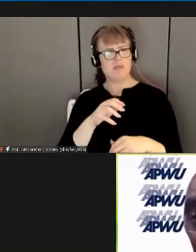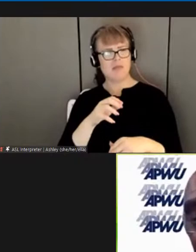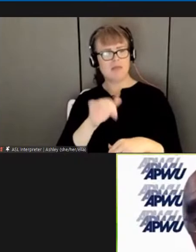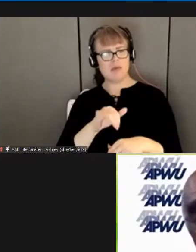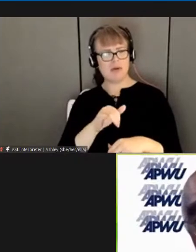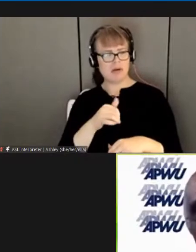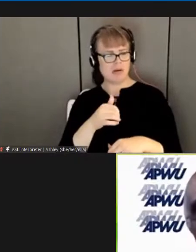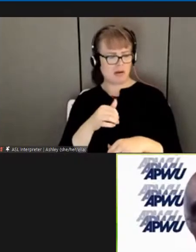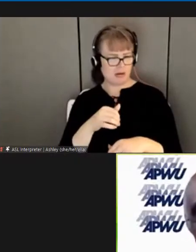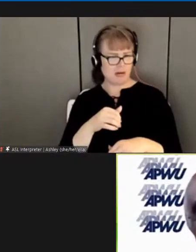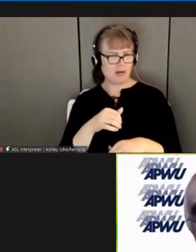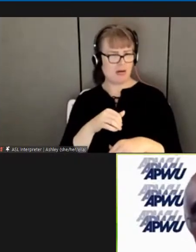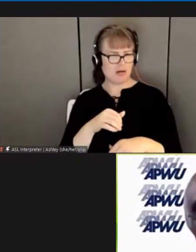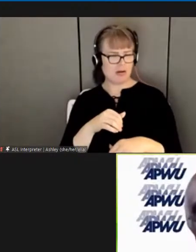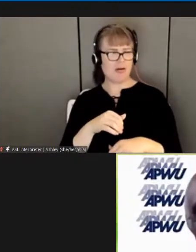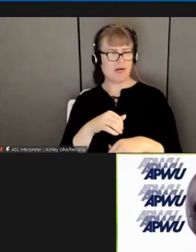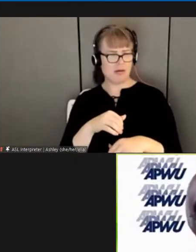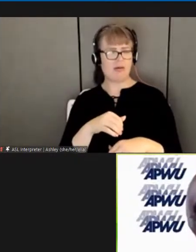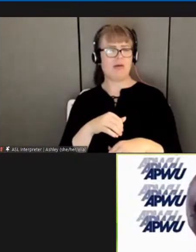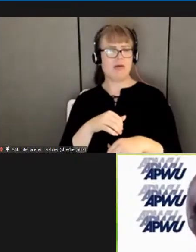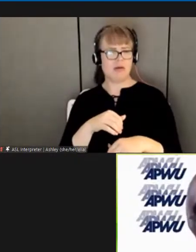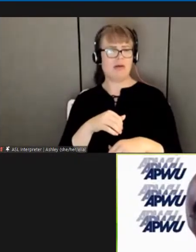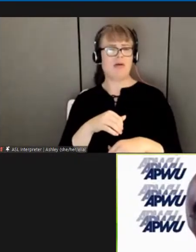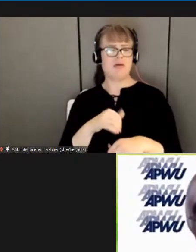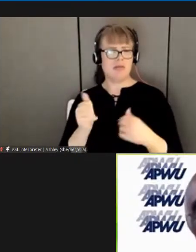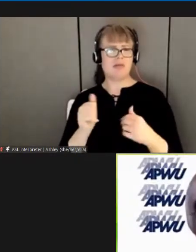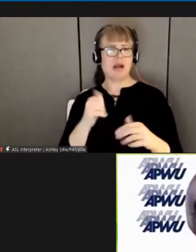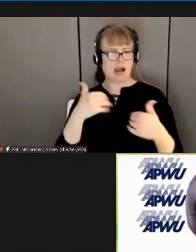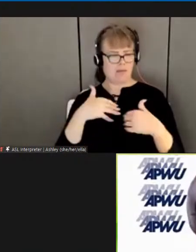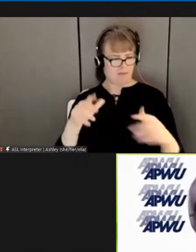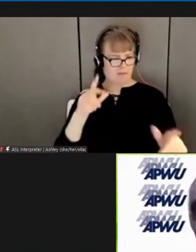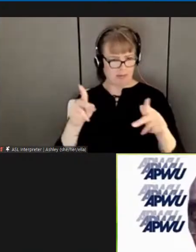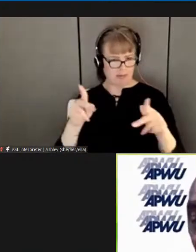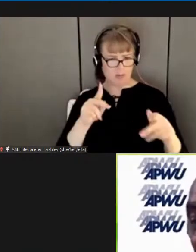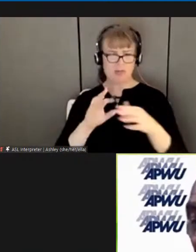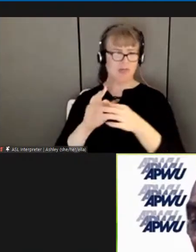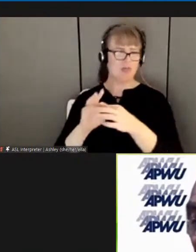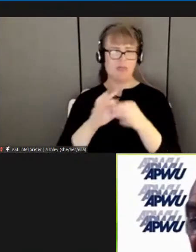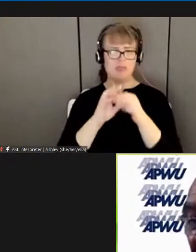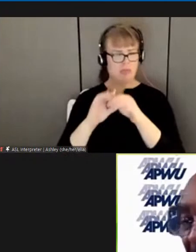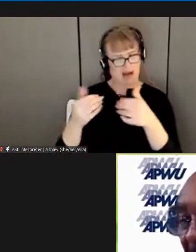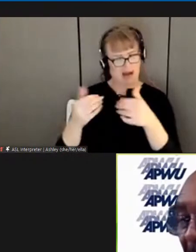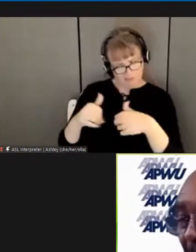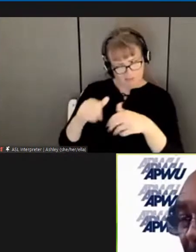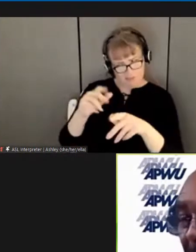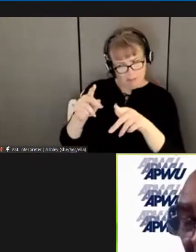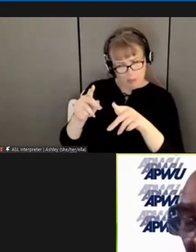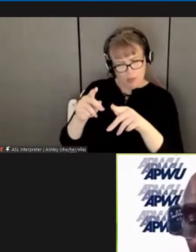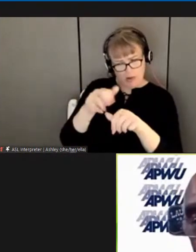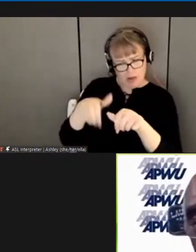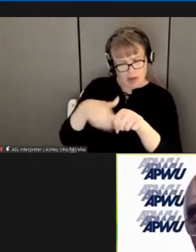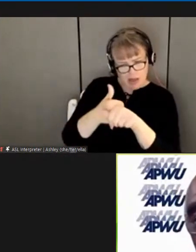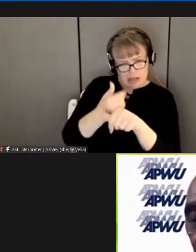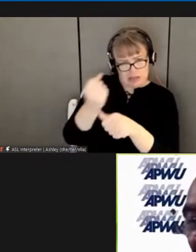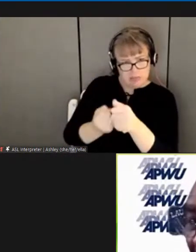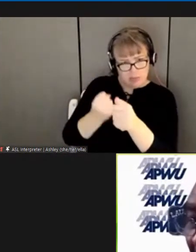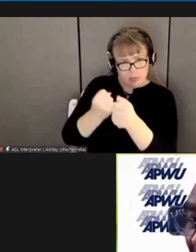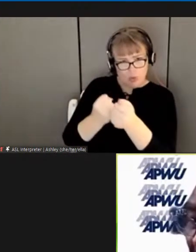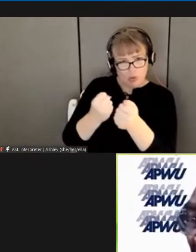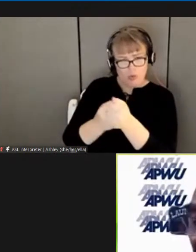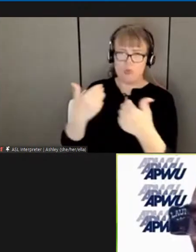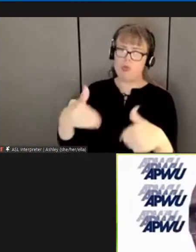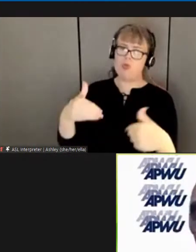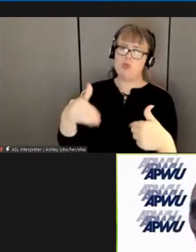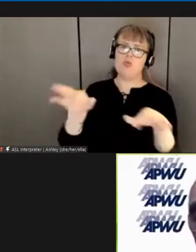i mean that makes all the difference in the world when you got that solidarity you got the people behind you and uh so we just want to keep that up keep everybody